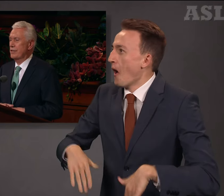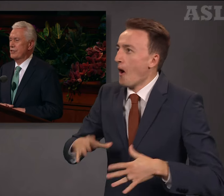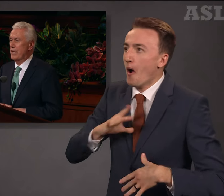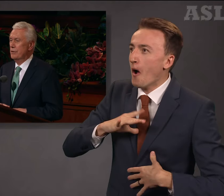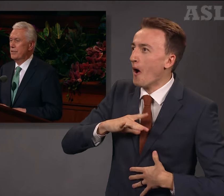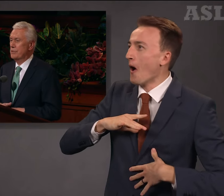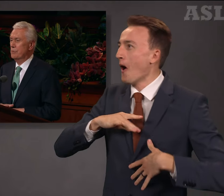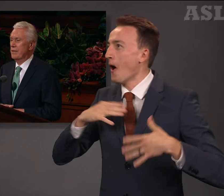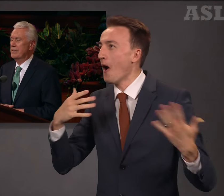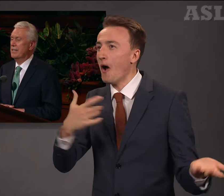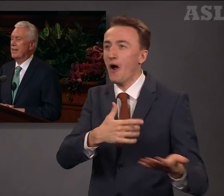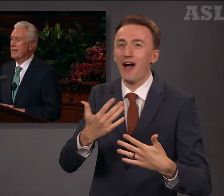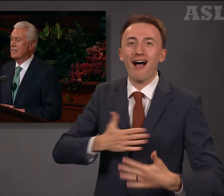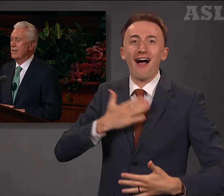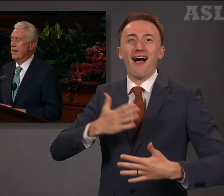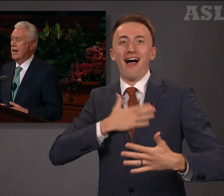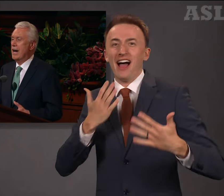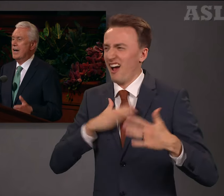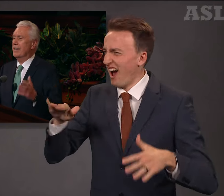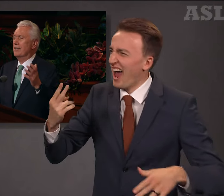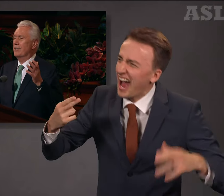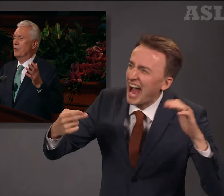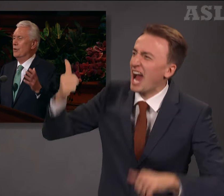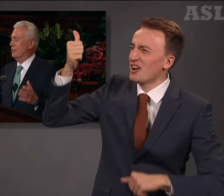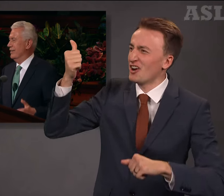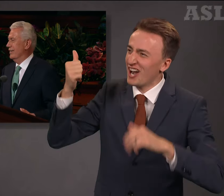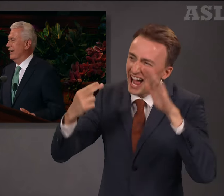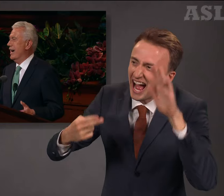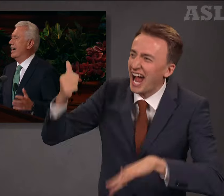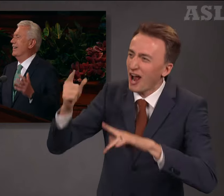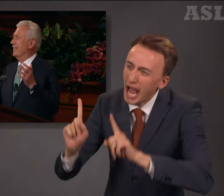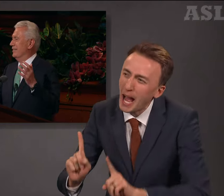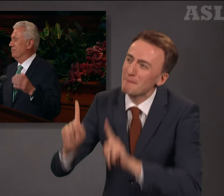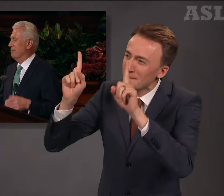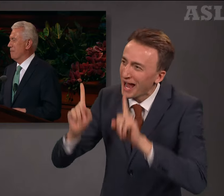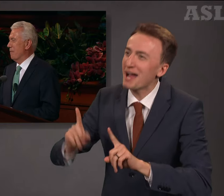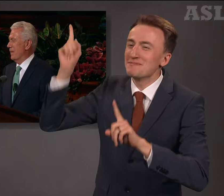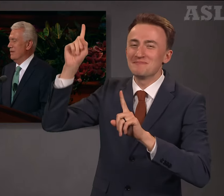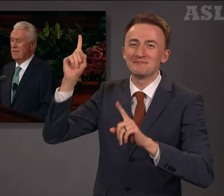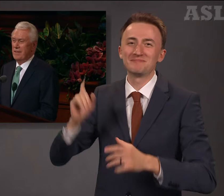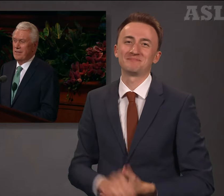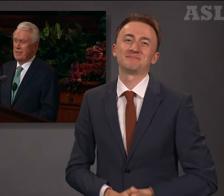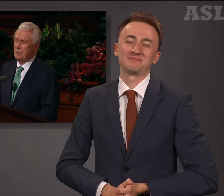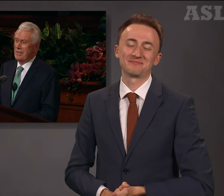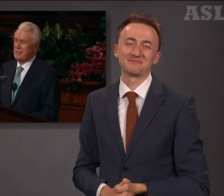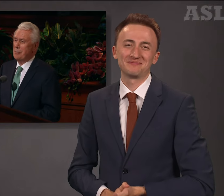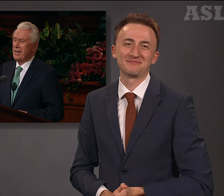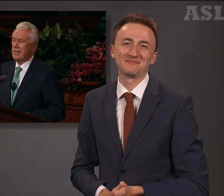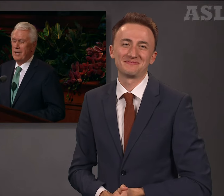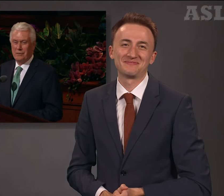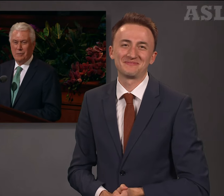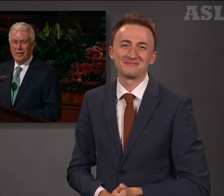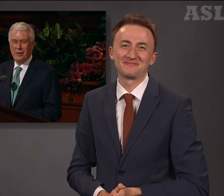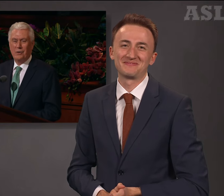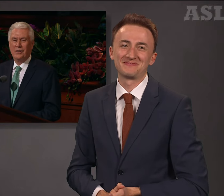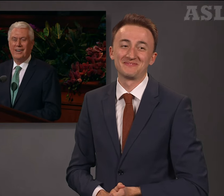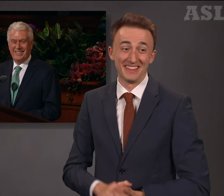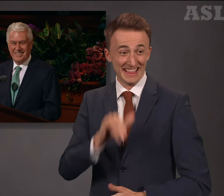shouted with delight, Hire, Orville, Hire! This was a man after my own heart.